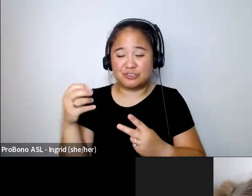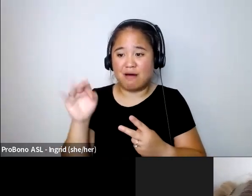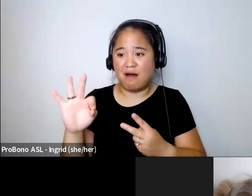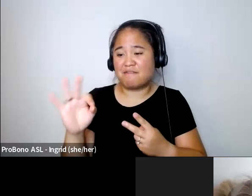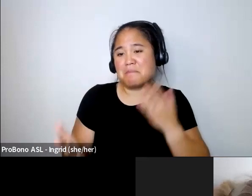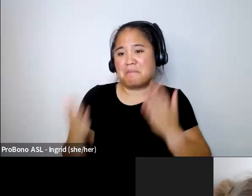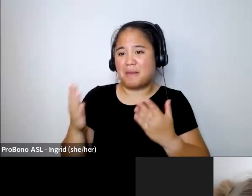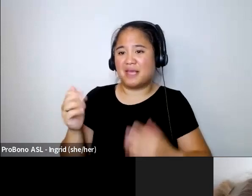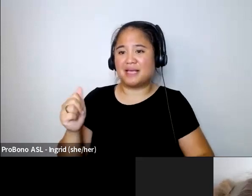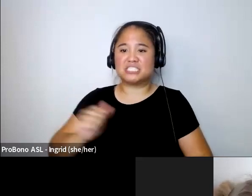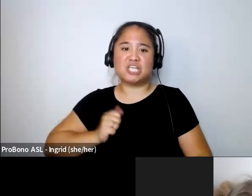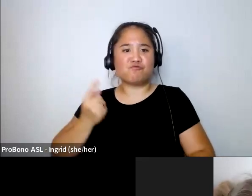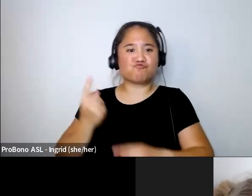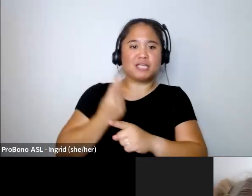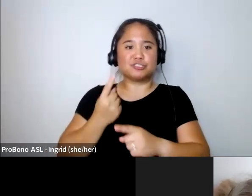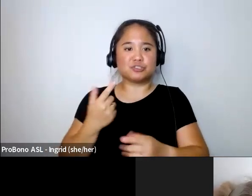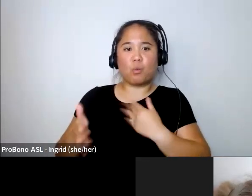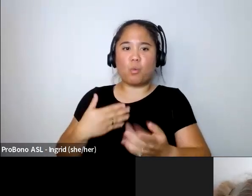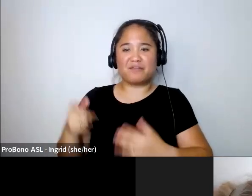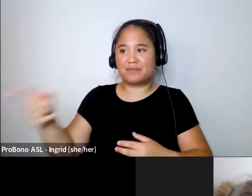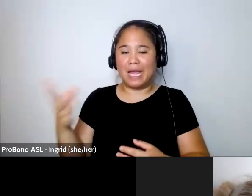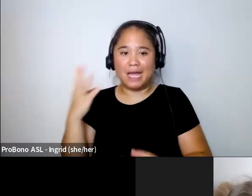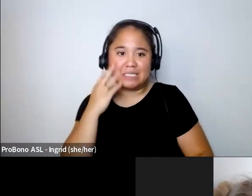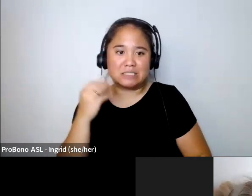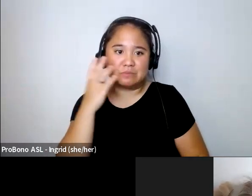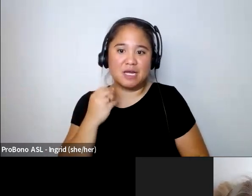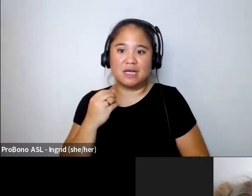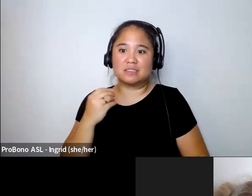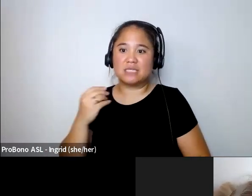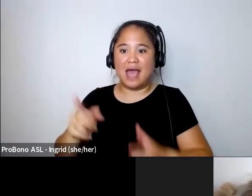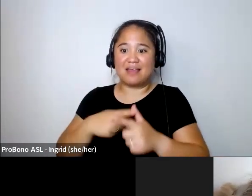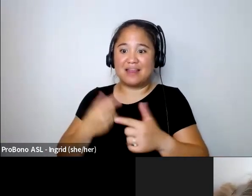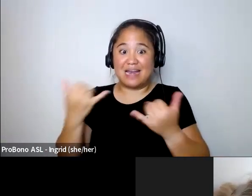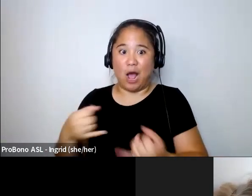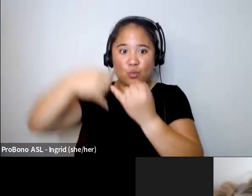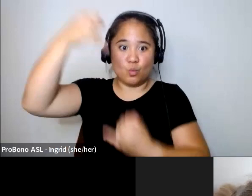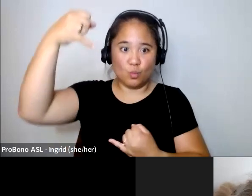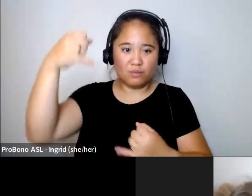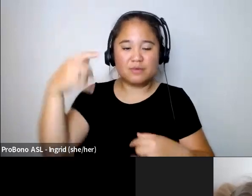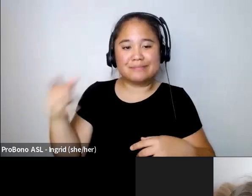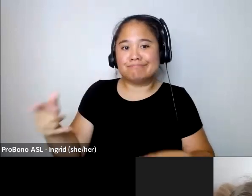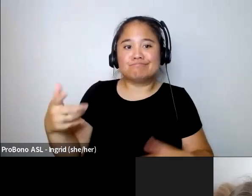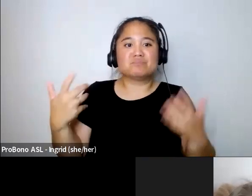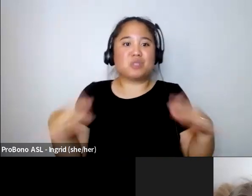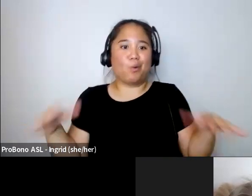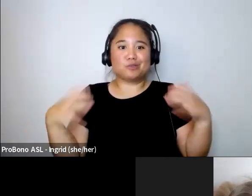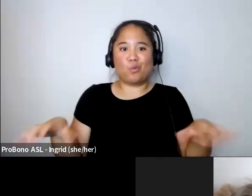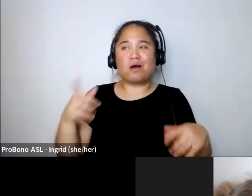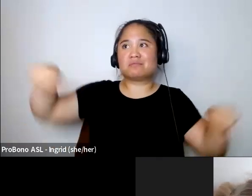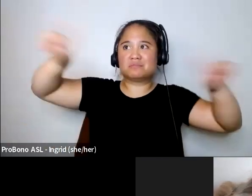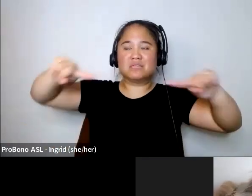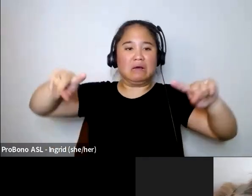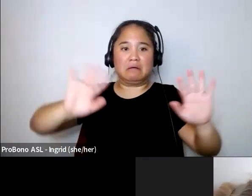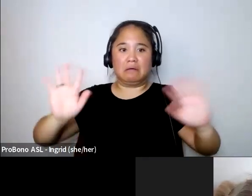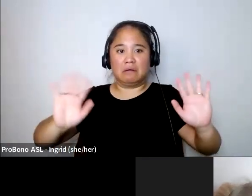maybe self-righteousness or whatever whatever they went through to get into a thinner body they don't want people to you know be